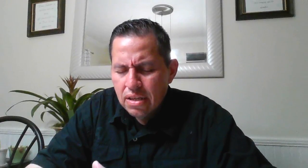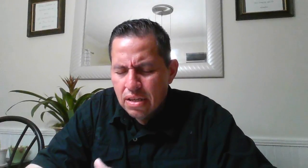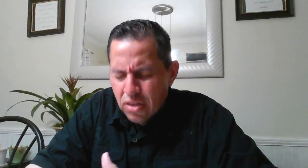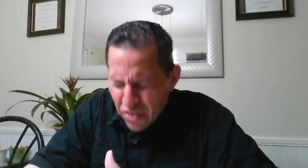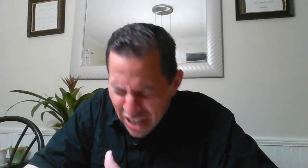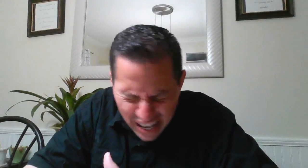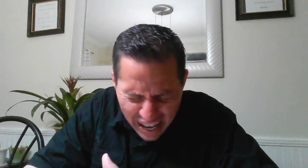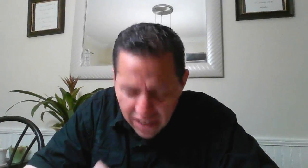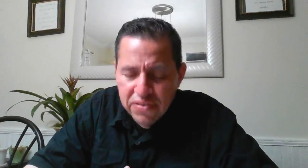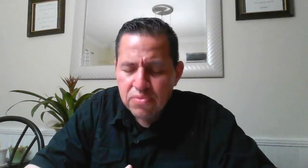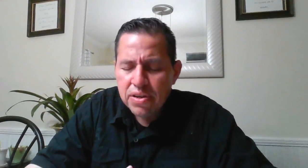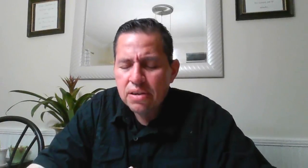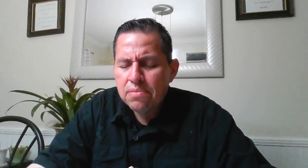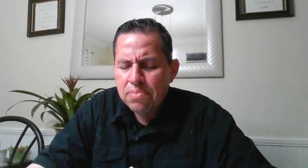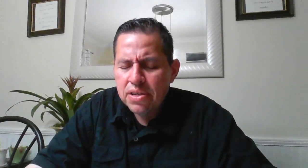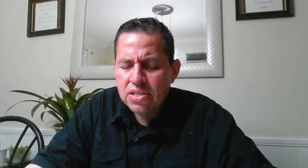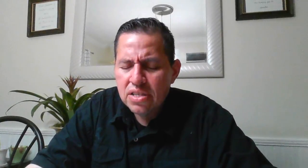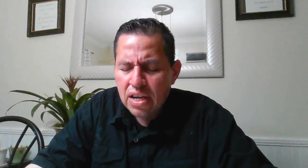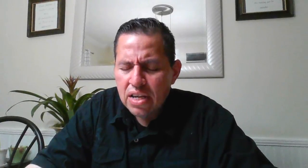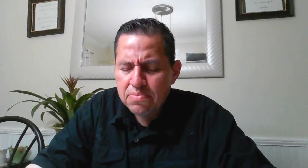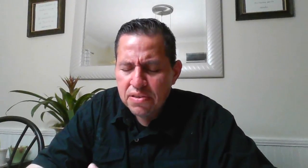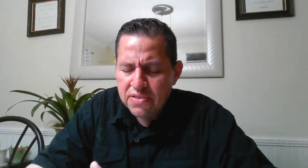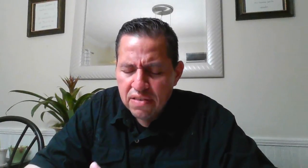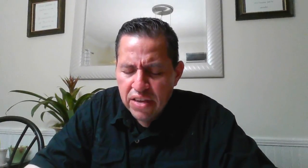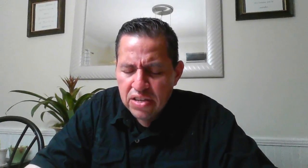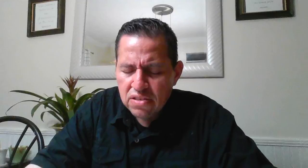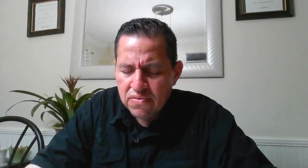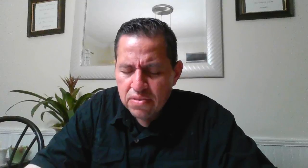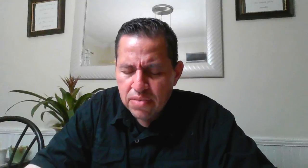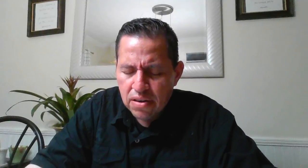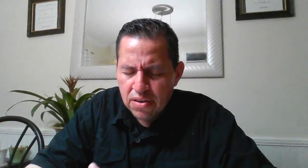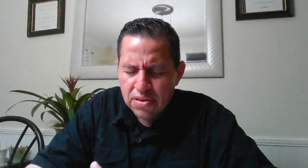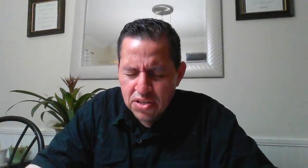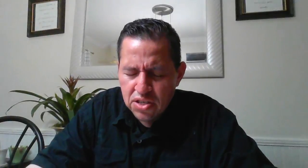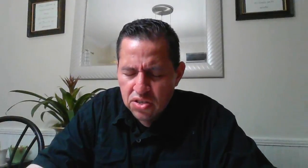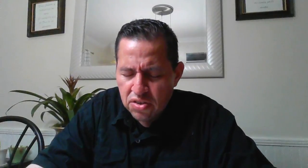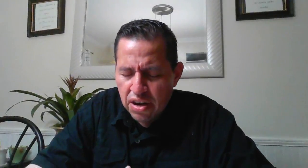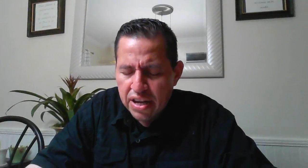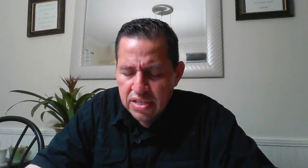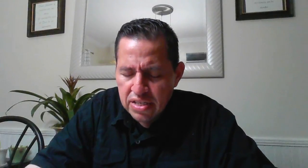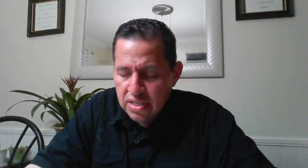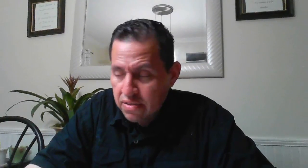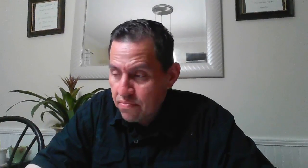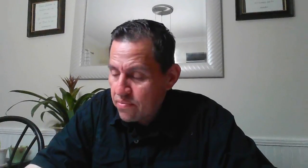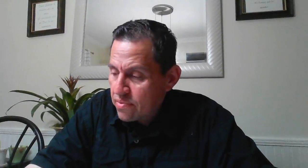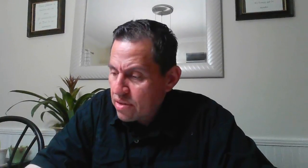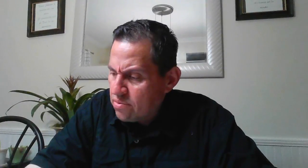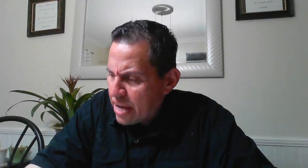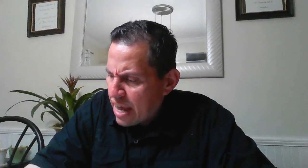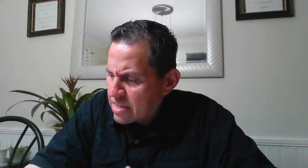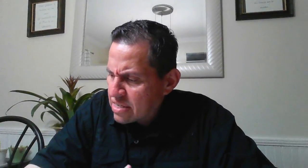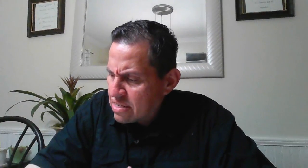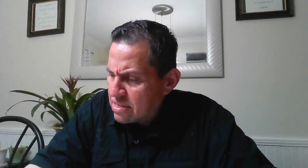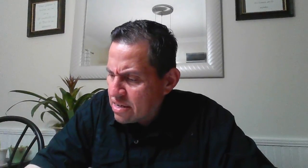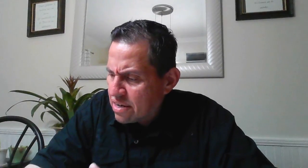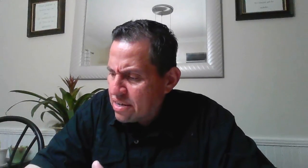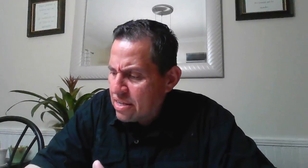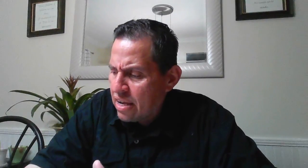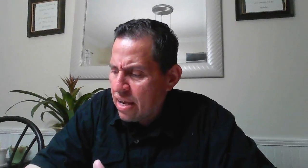going everywhere preaching the gospel of salvation from our lord jesus christ we ask sir that